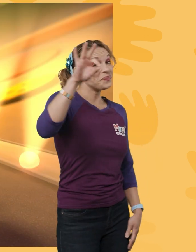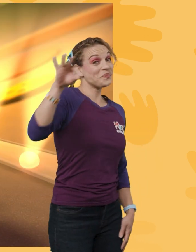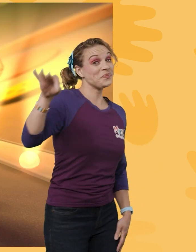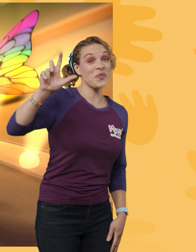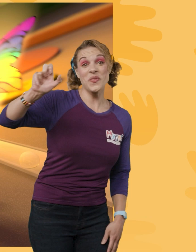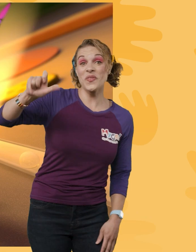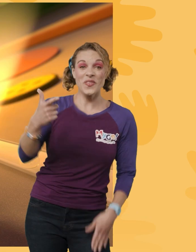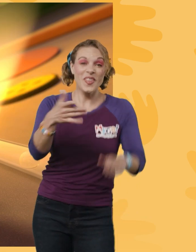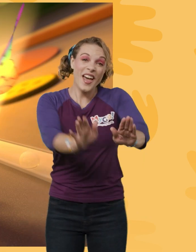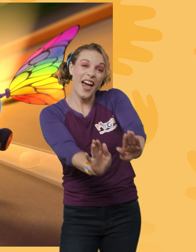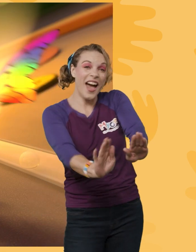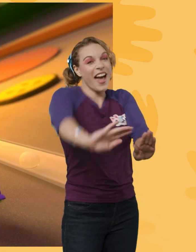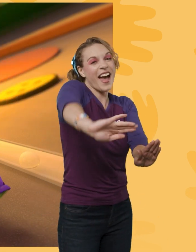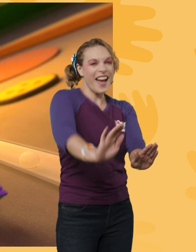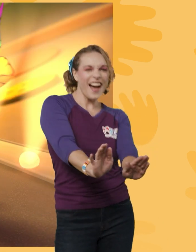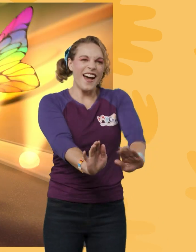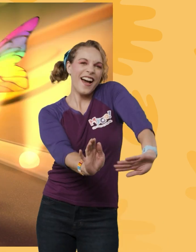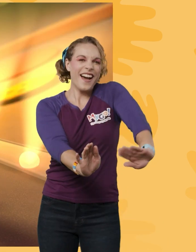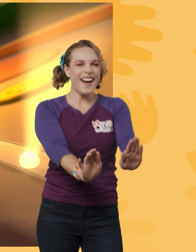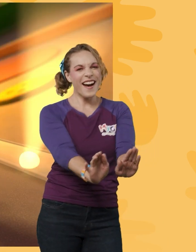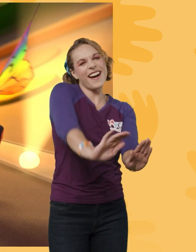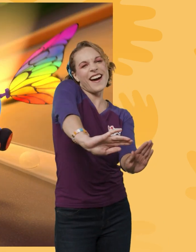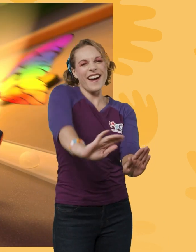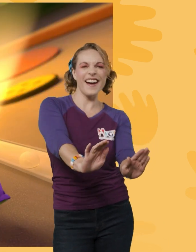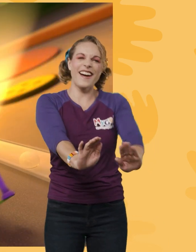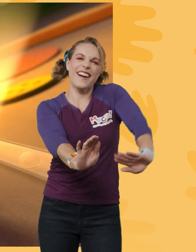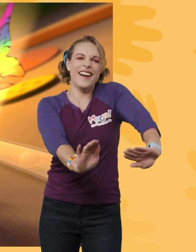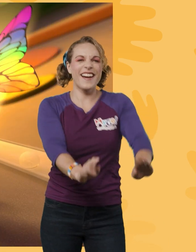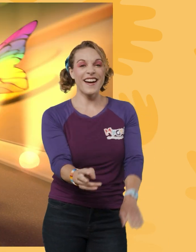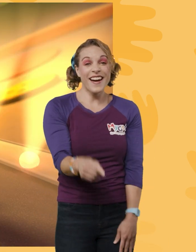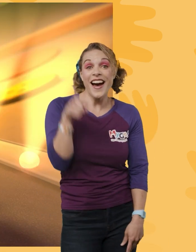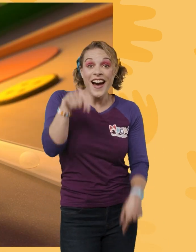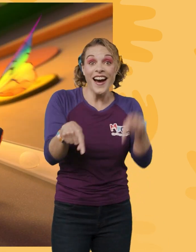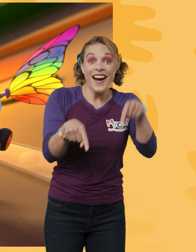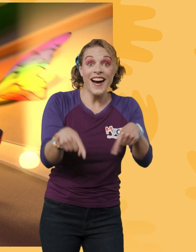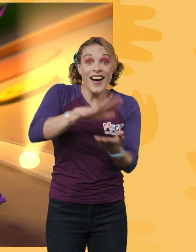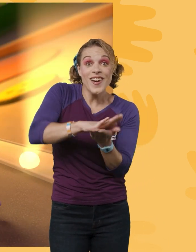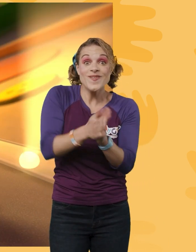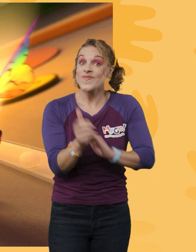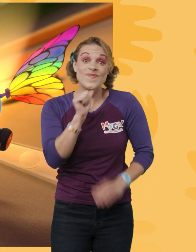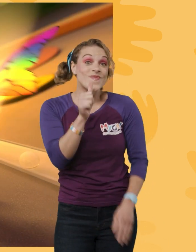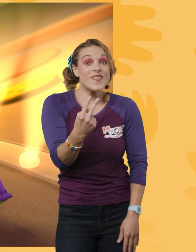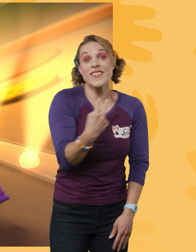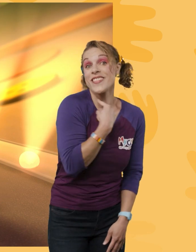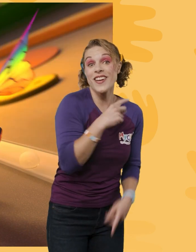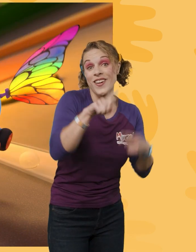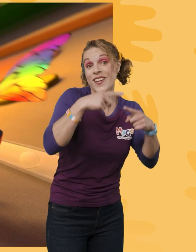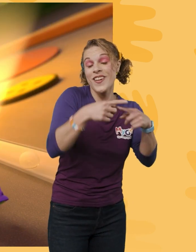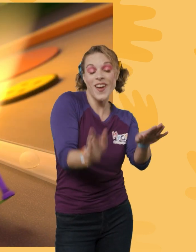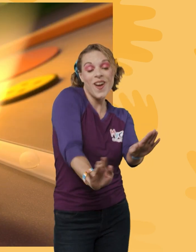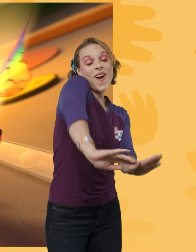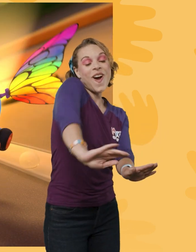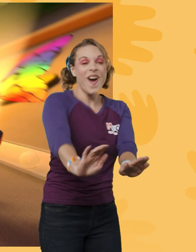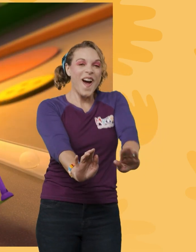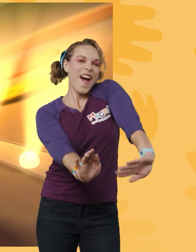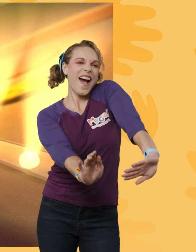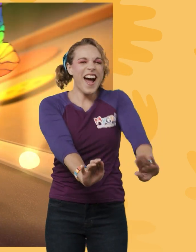Do the fly leg twist! Do the fly leg twist! Get your feet unstuck when you go like this!